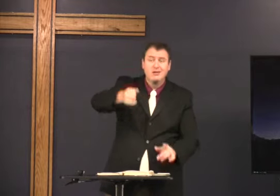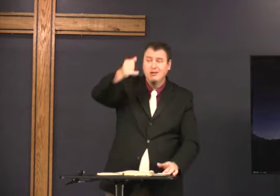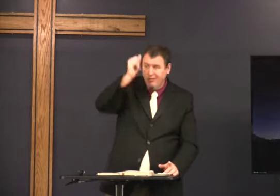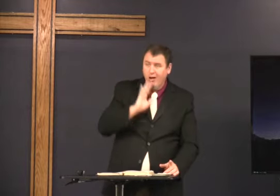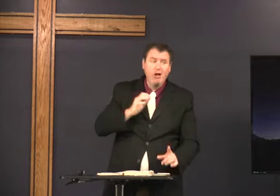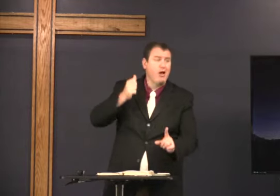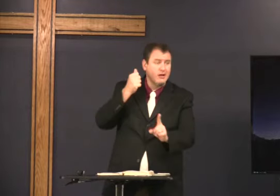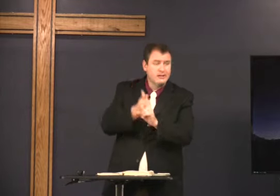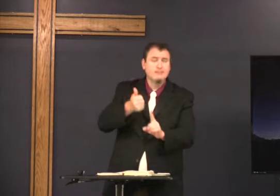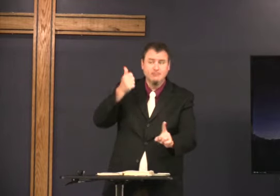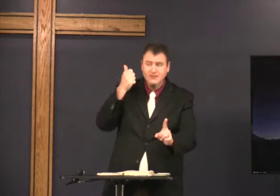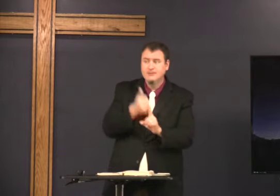that he himself is God.